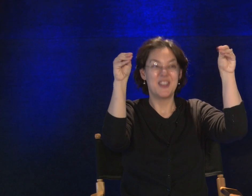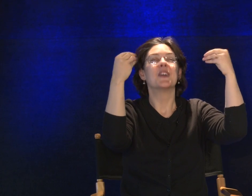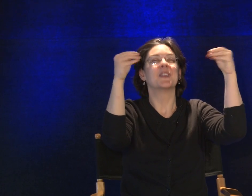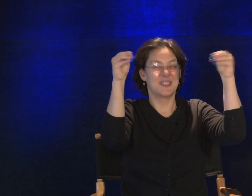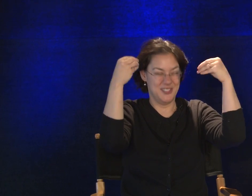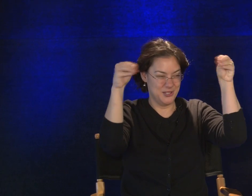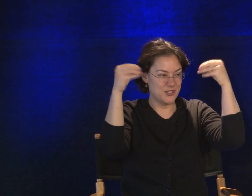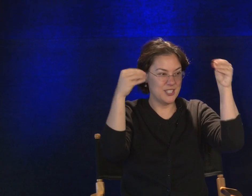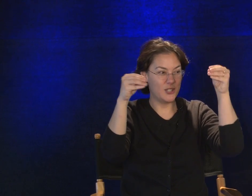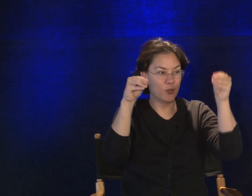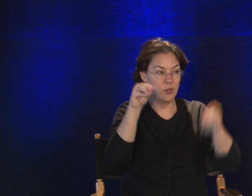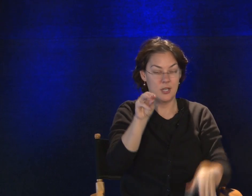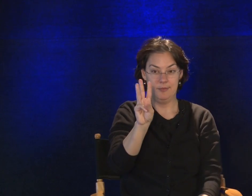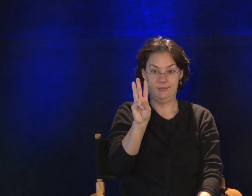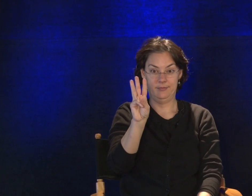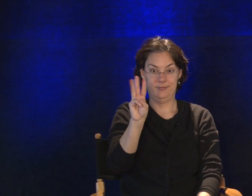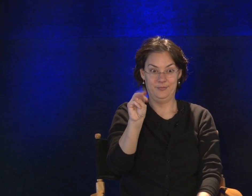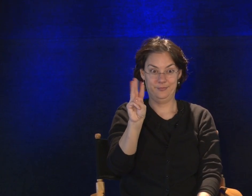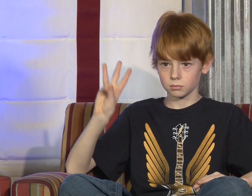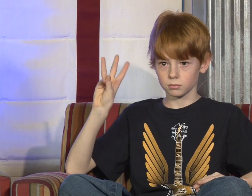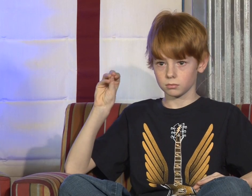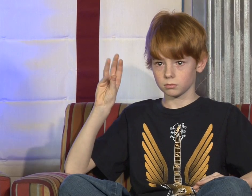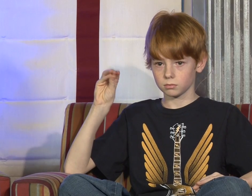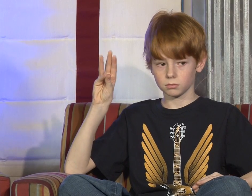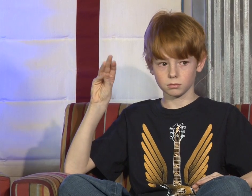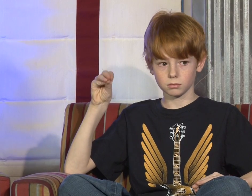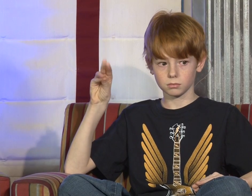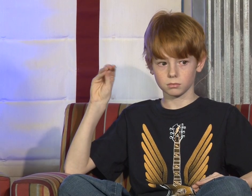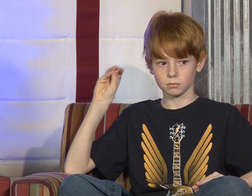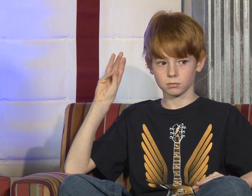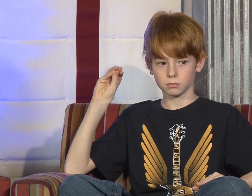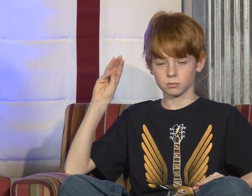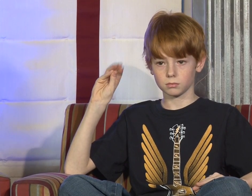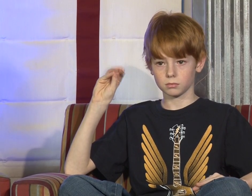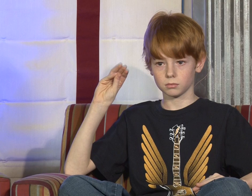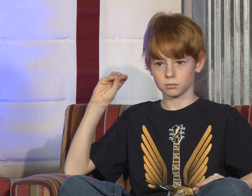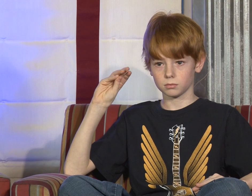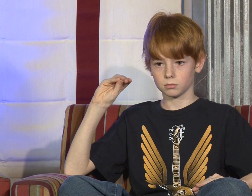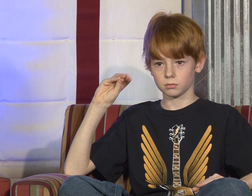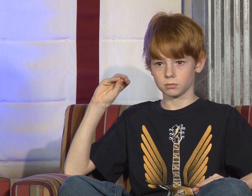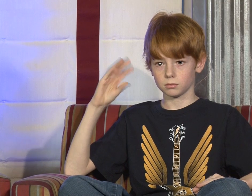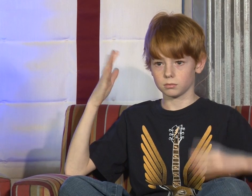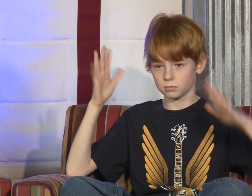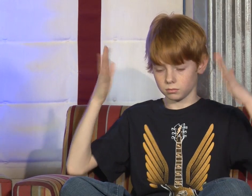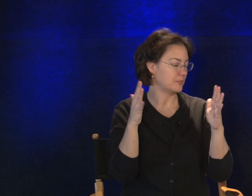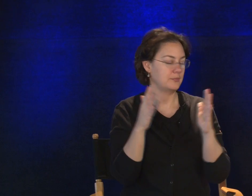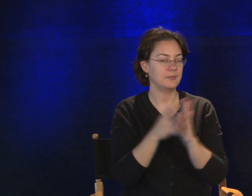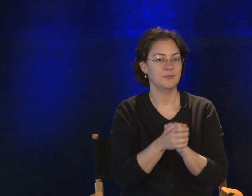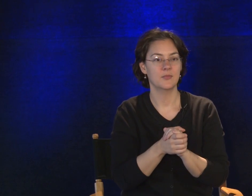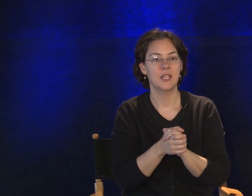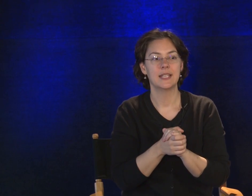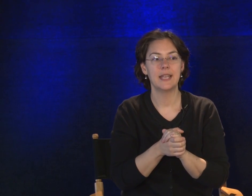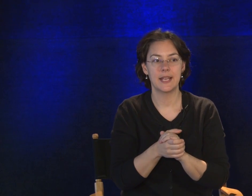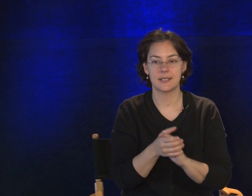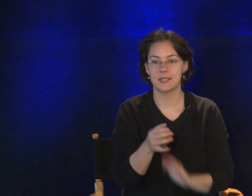Grocery store. Walmart. Walmart. Good job, you guys. Next.